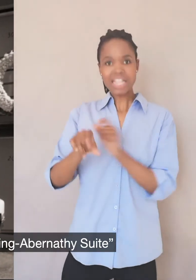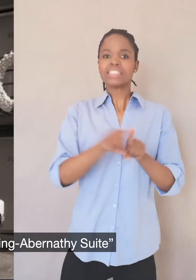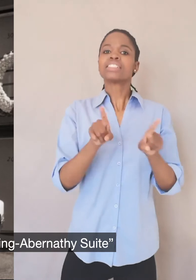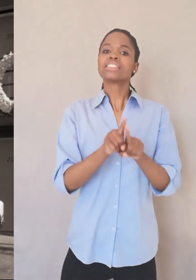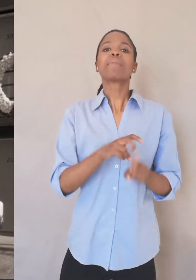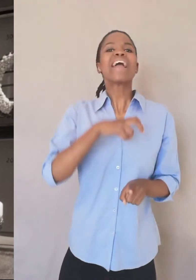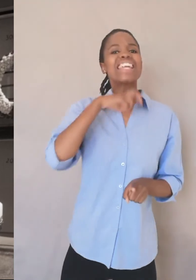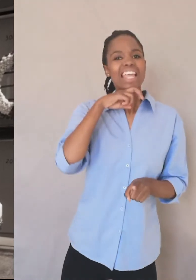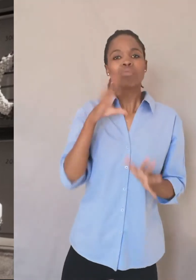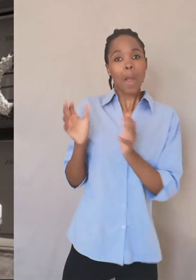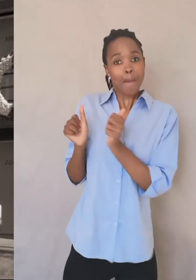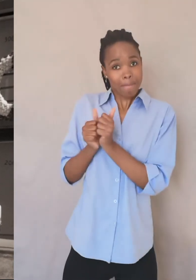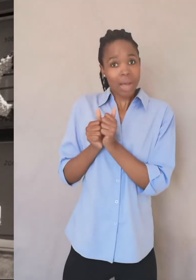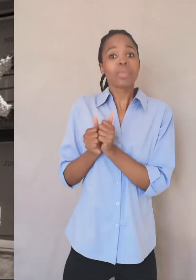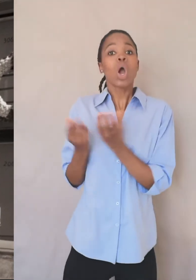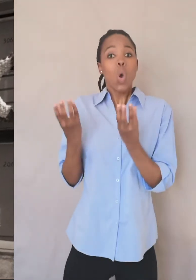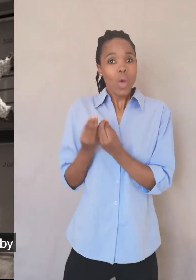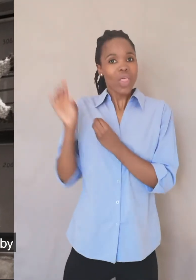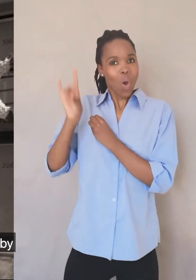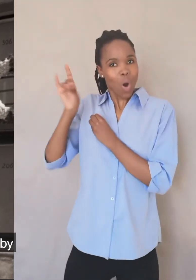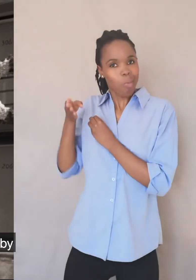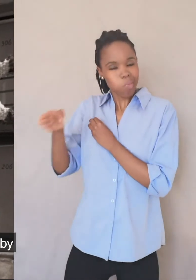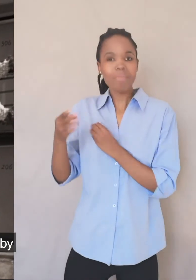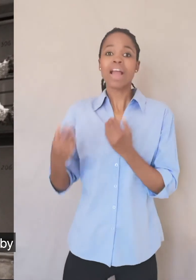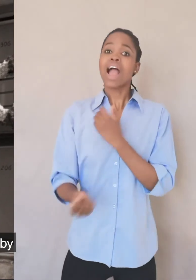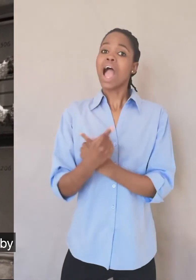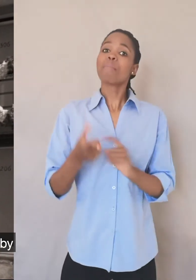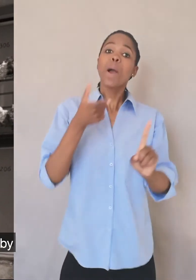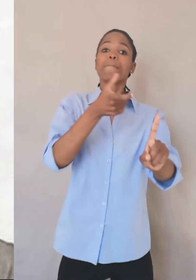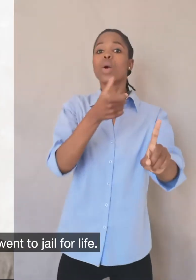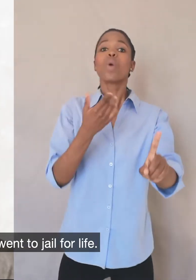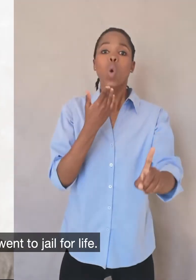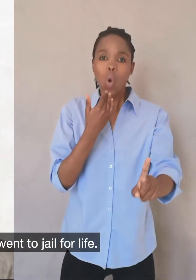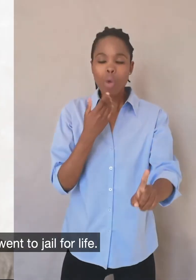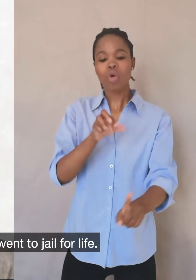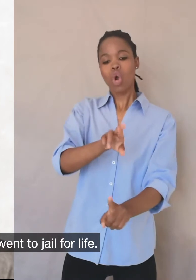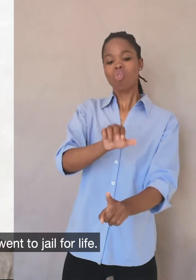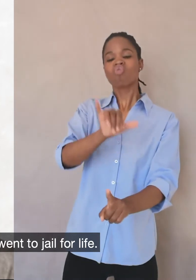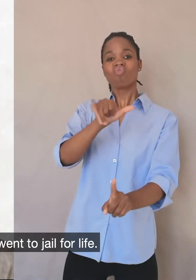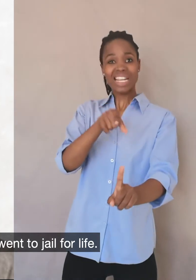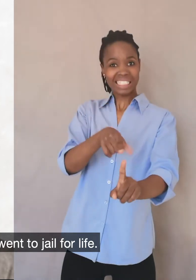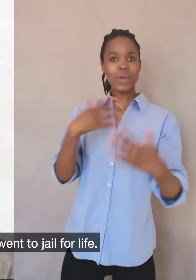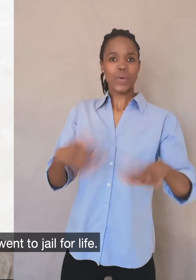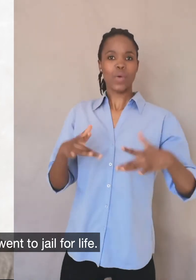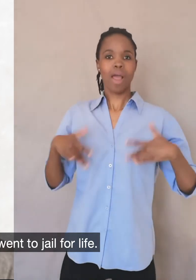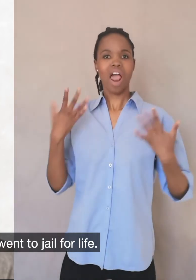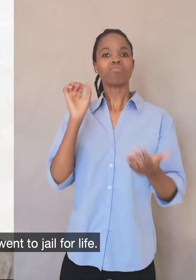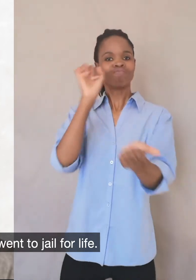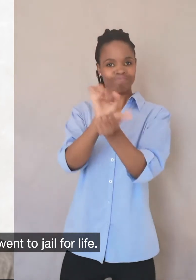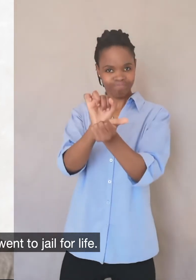Suite at the hotel. And he was shot by James Earl Ray, who eventually went to jail for life.